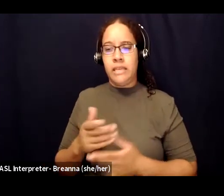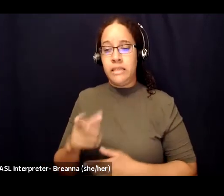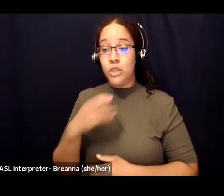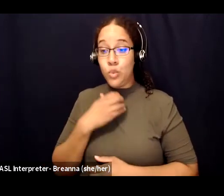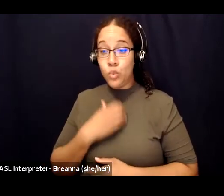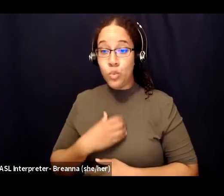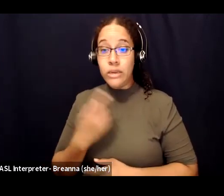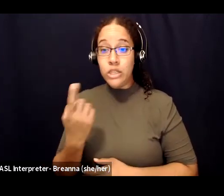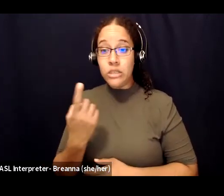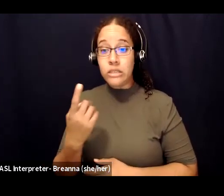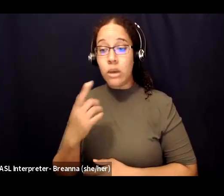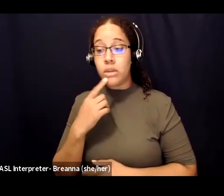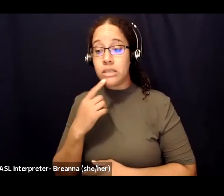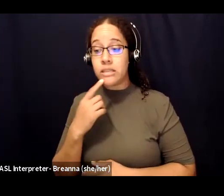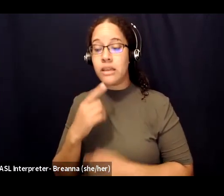that they did say that felt really supportive